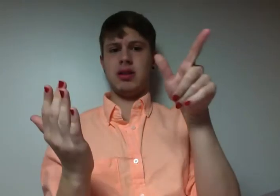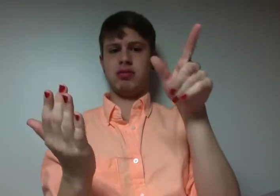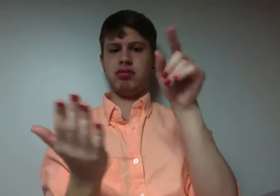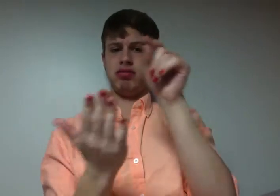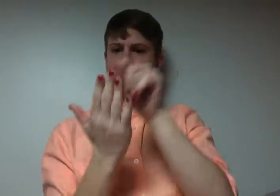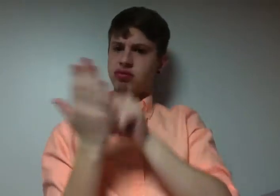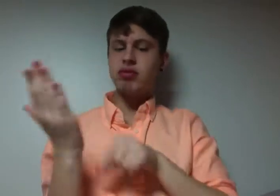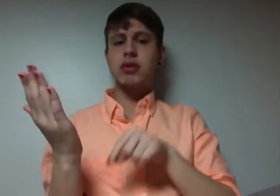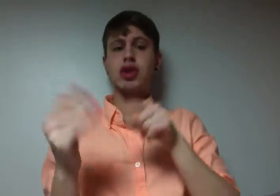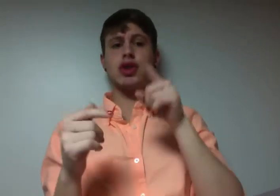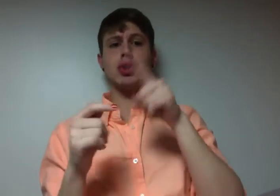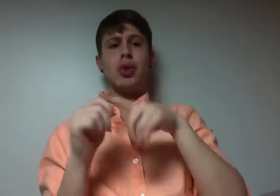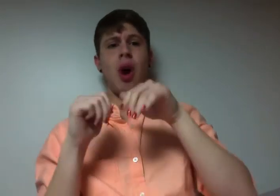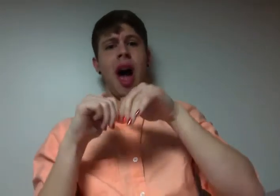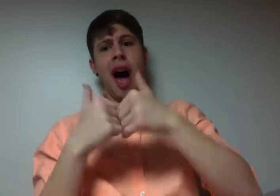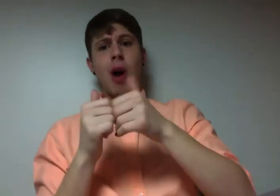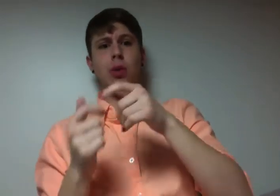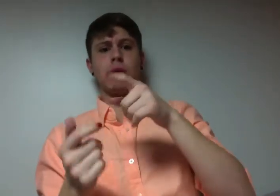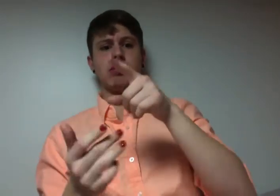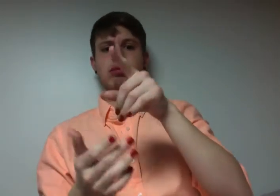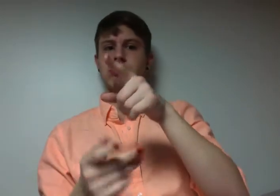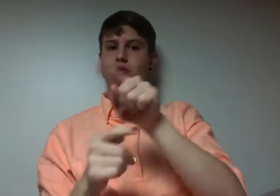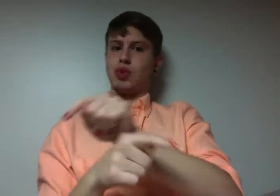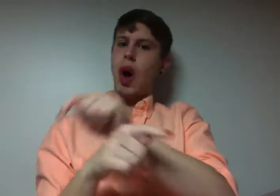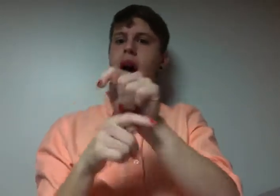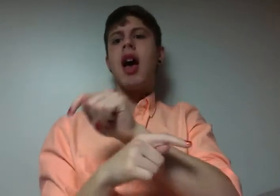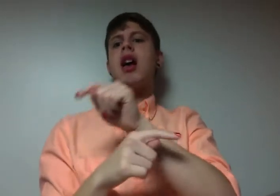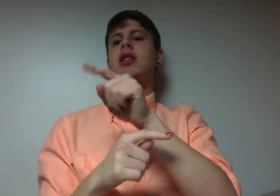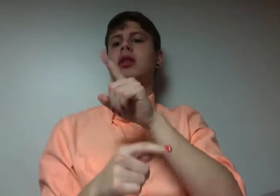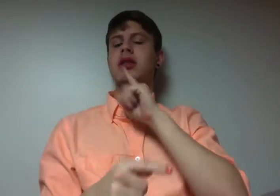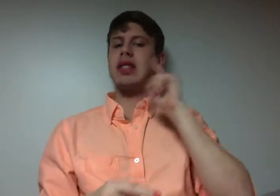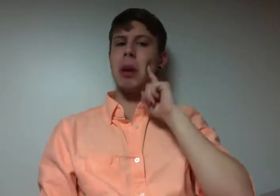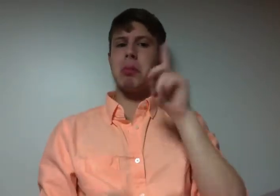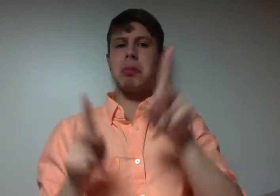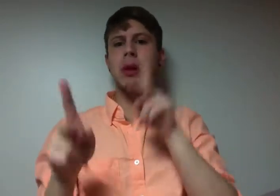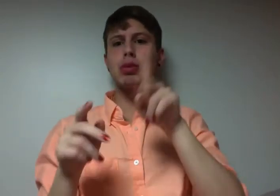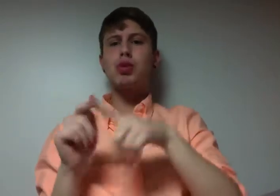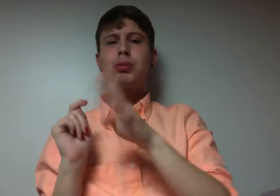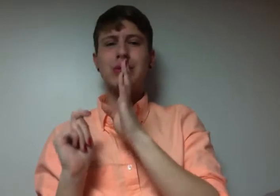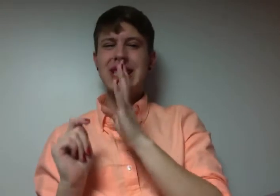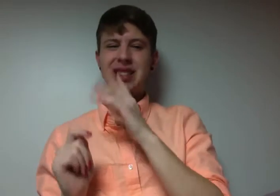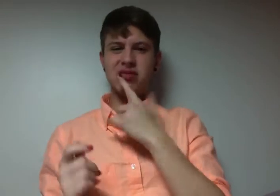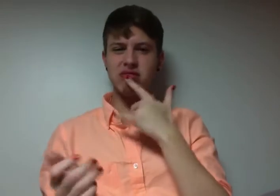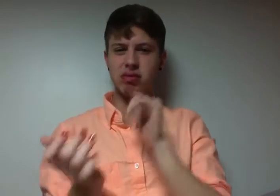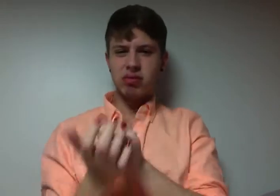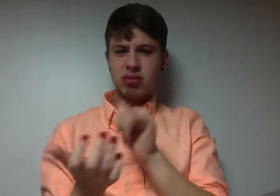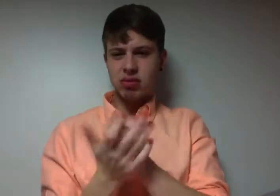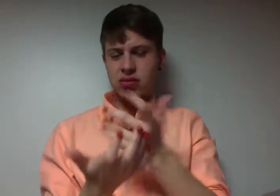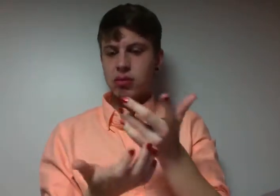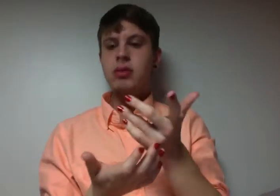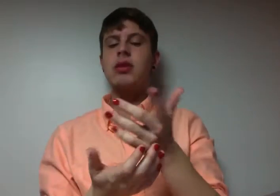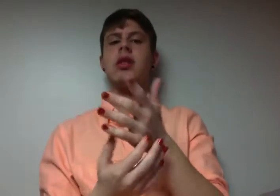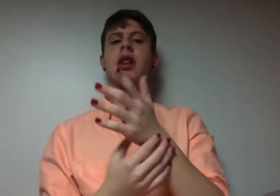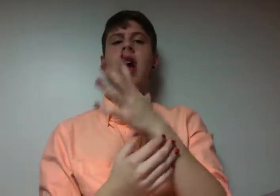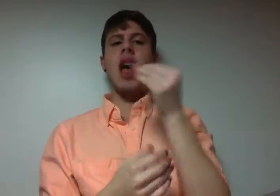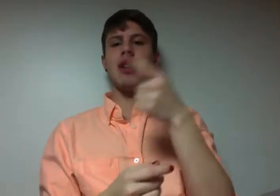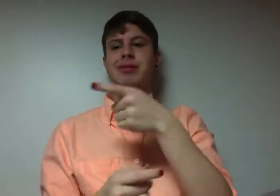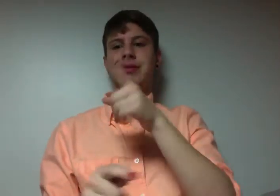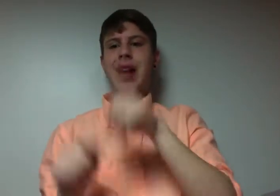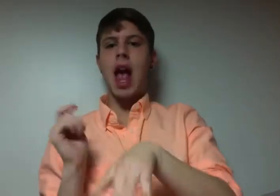I'm gonna have some tax, only got twenty dollars in my pocket. I'm with my mutton, pickin' to a Nutella, this